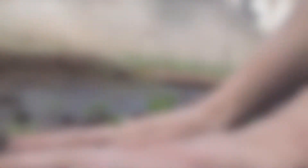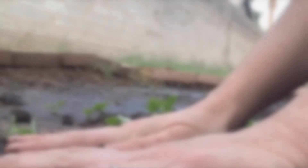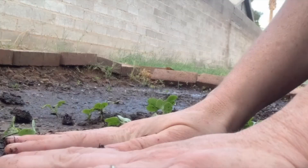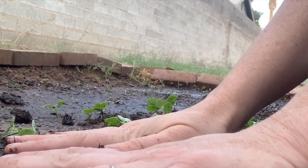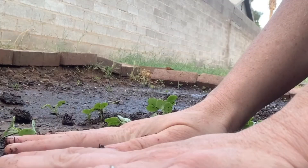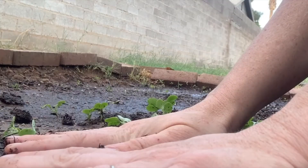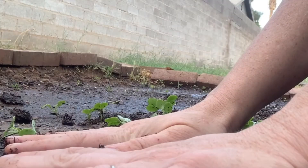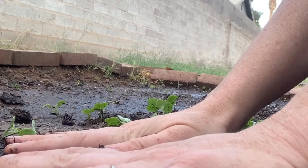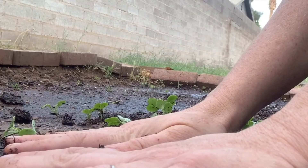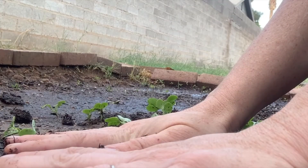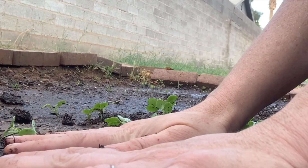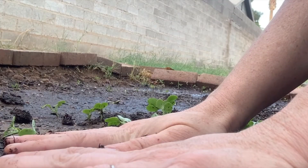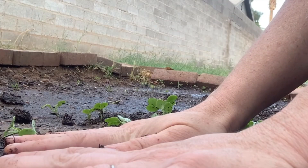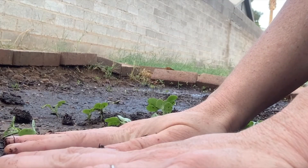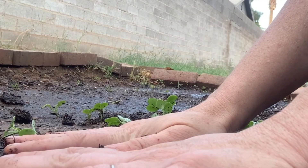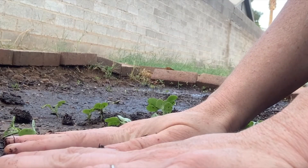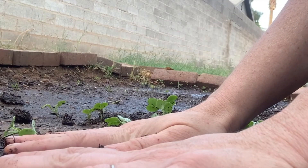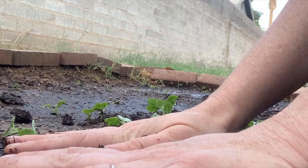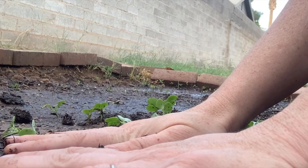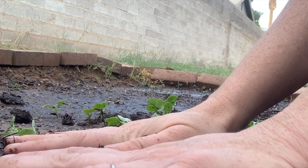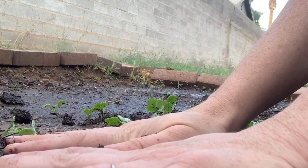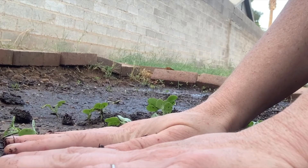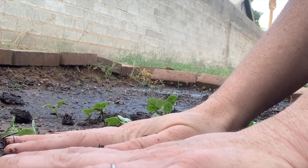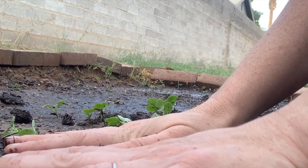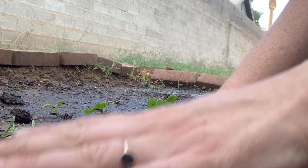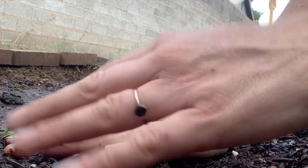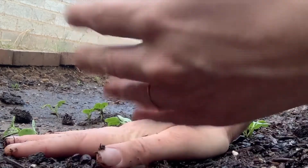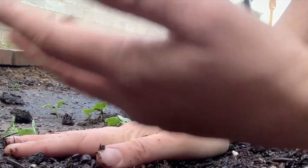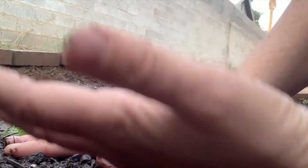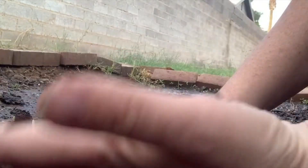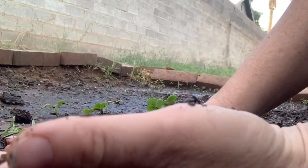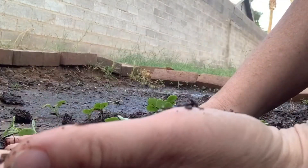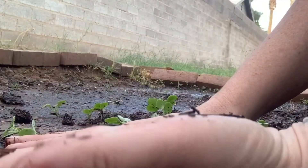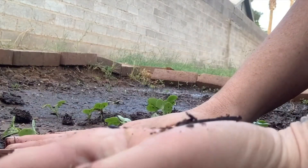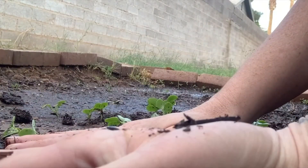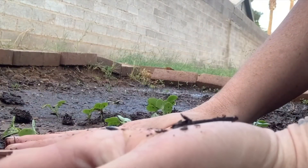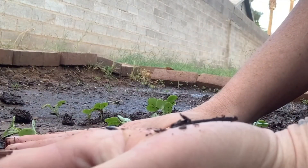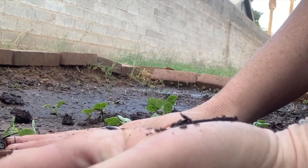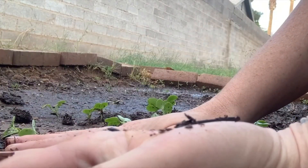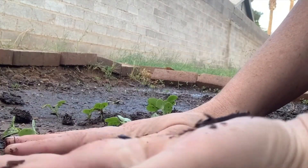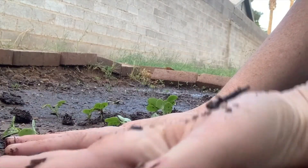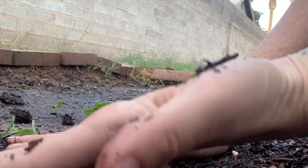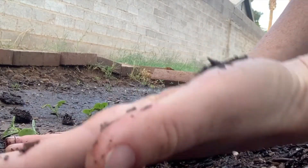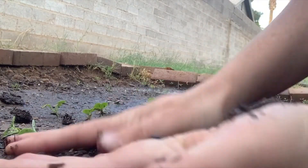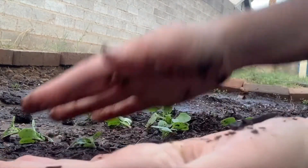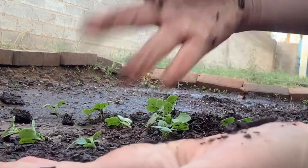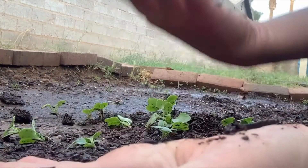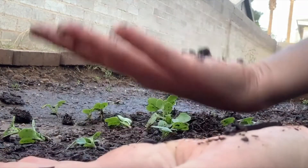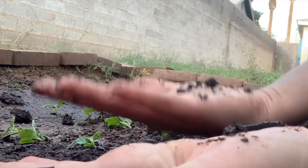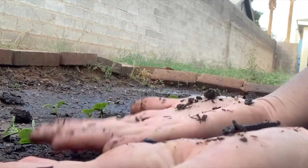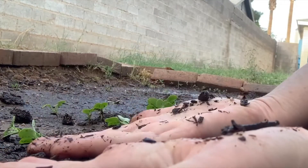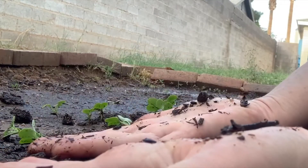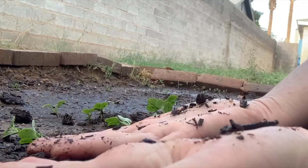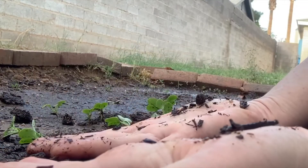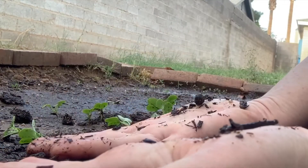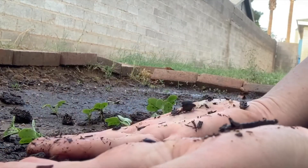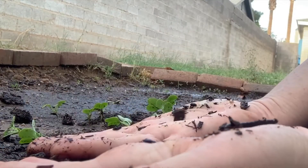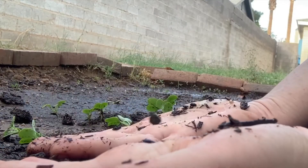placed the seeds in the ground and watered them and my daughter read them stories to help them grow we gave them all the love and care and